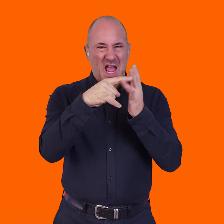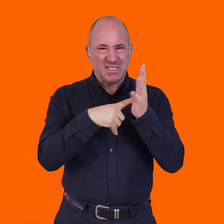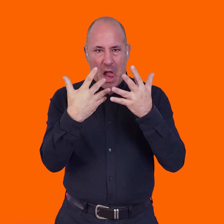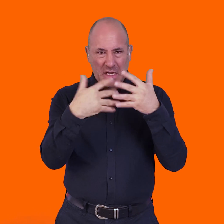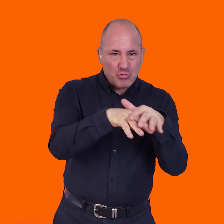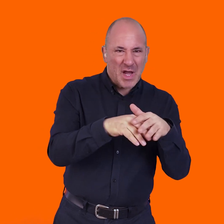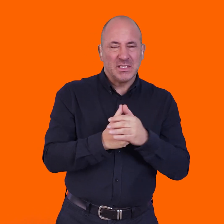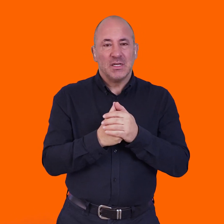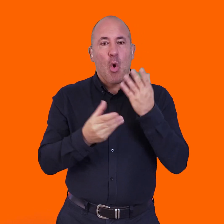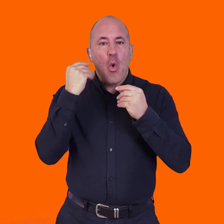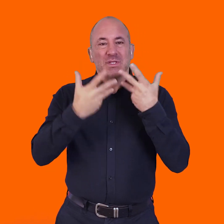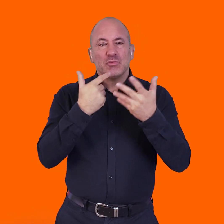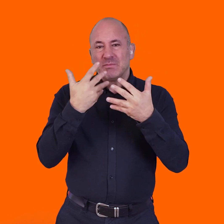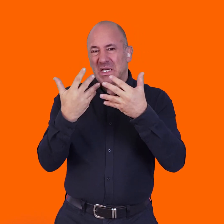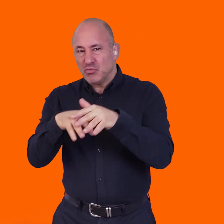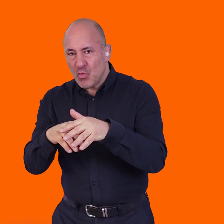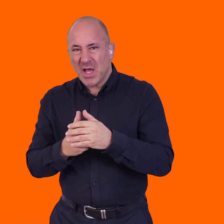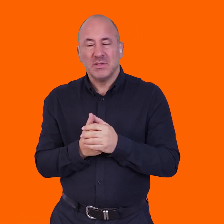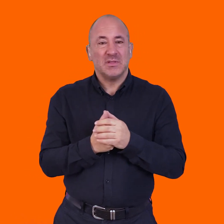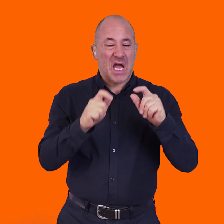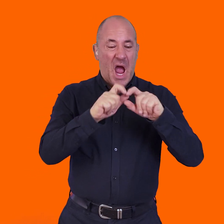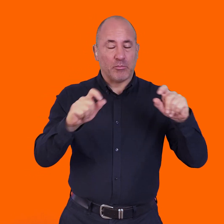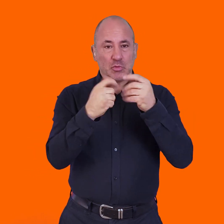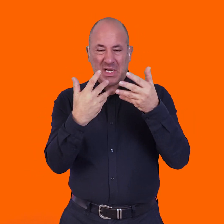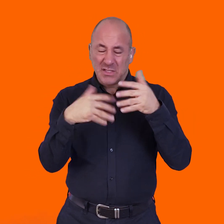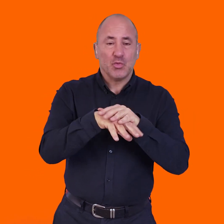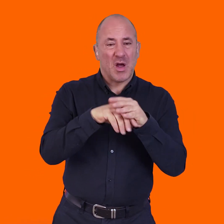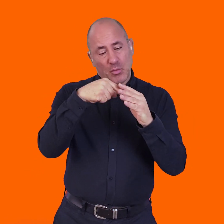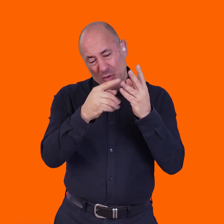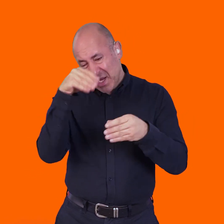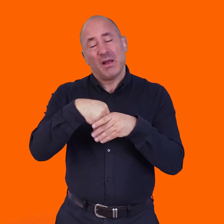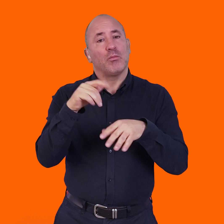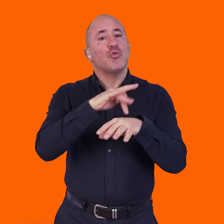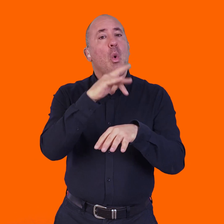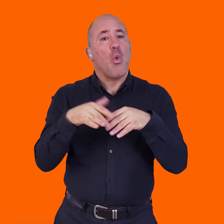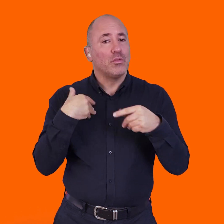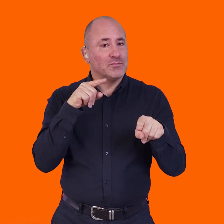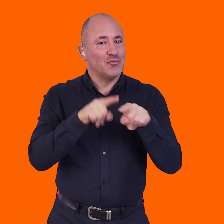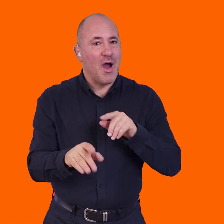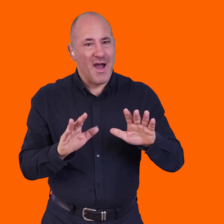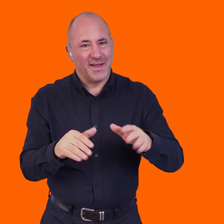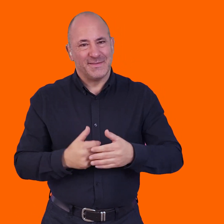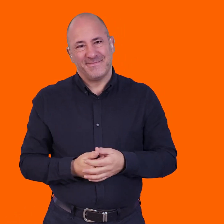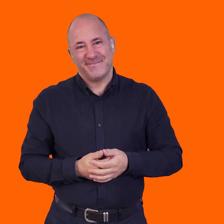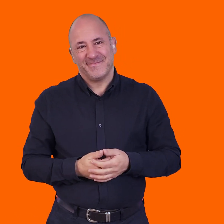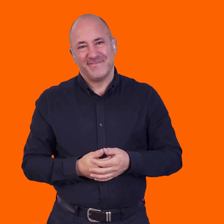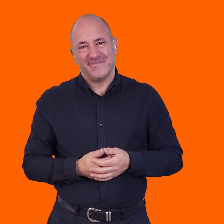try to do is integrate BSL, integrate audio description and integrate